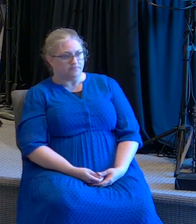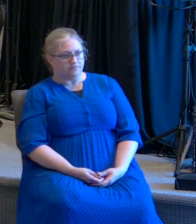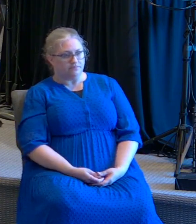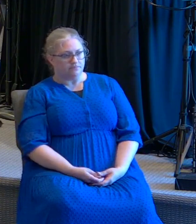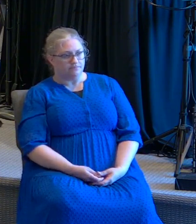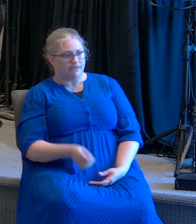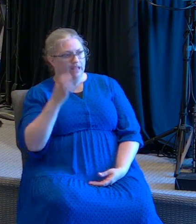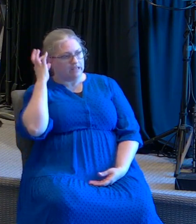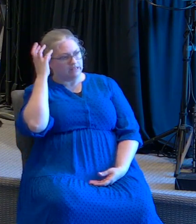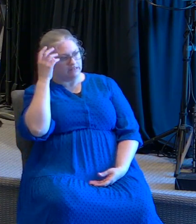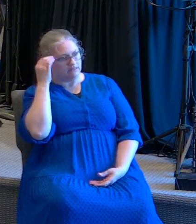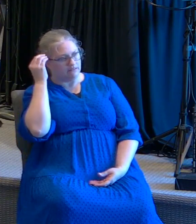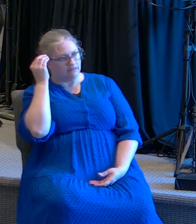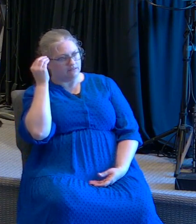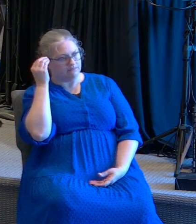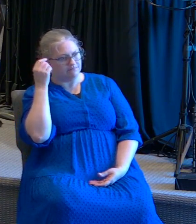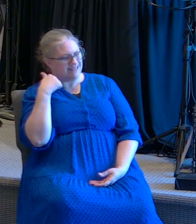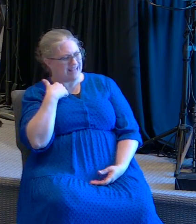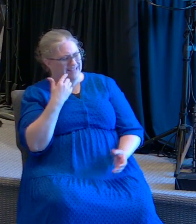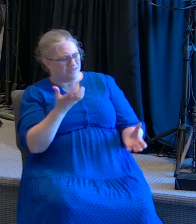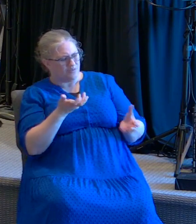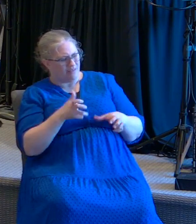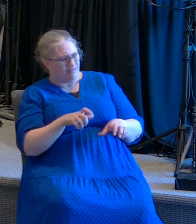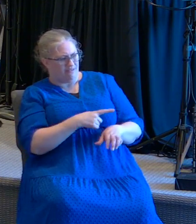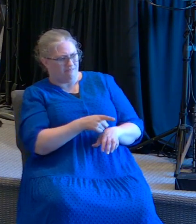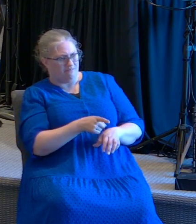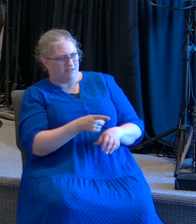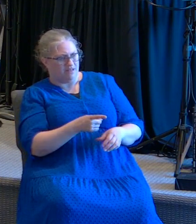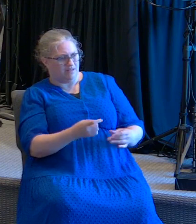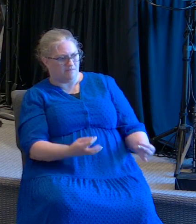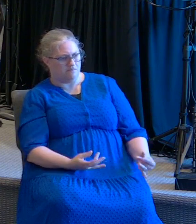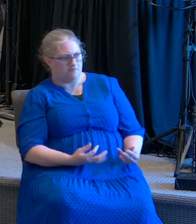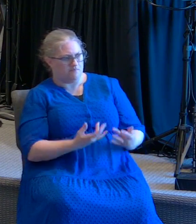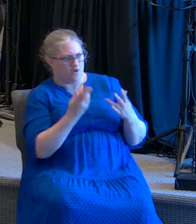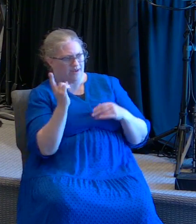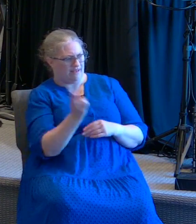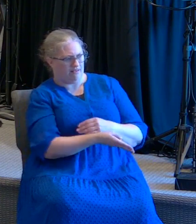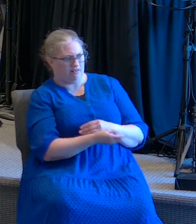and be thinking i don't want them to burn in hell forever